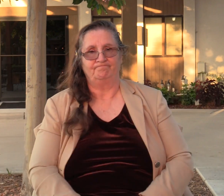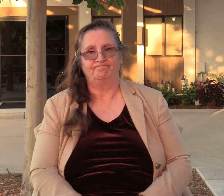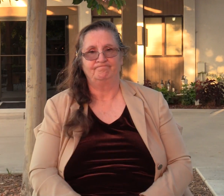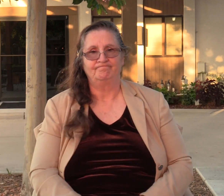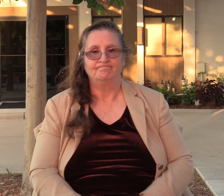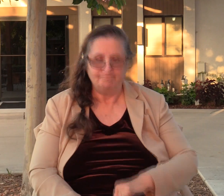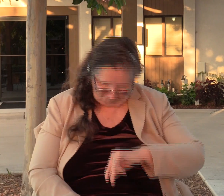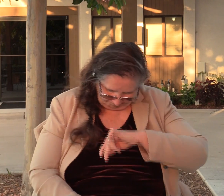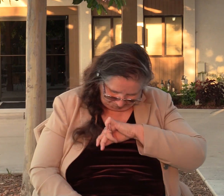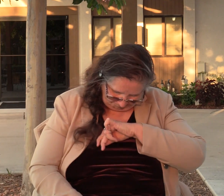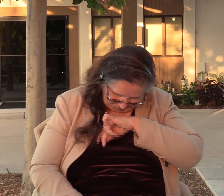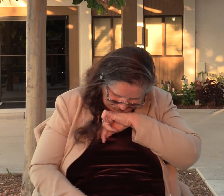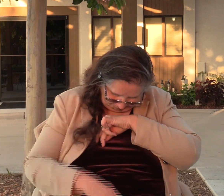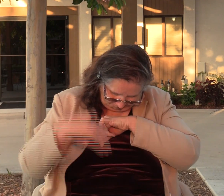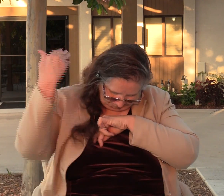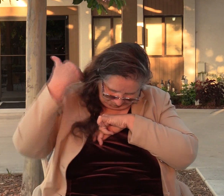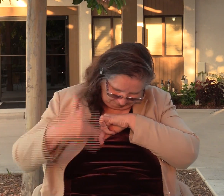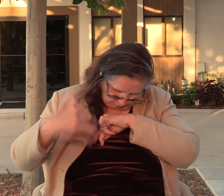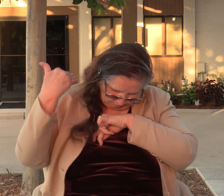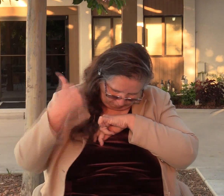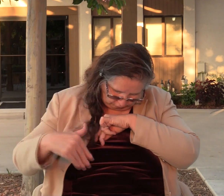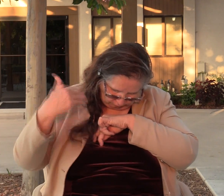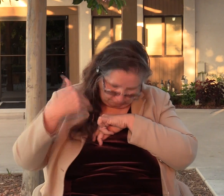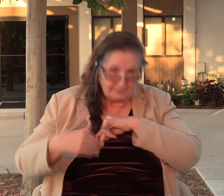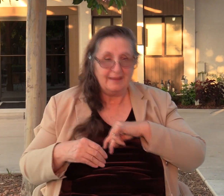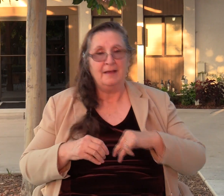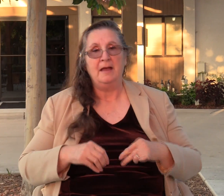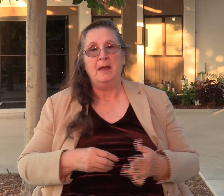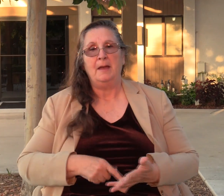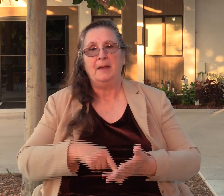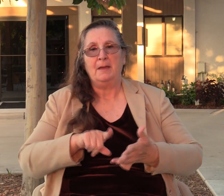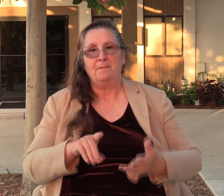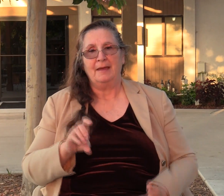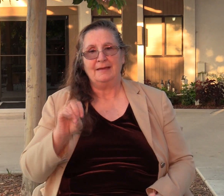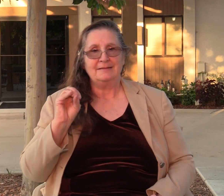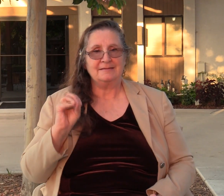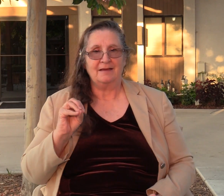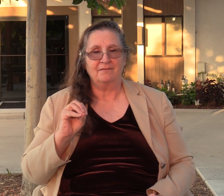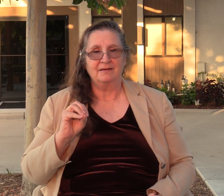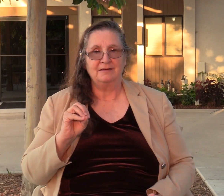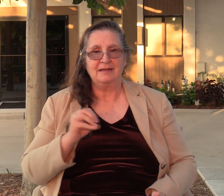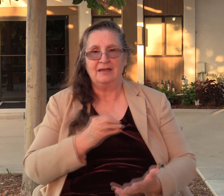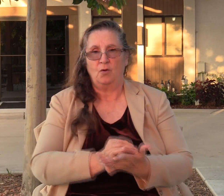Now, when you do the math, he paid 70 shekels, and well, he had 70 of Gideon's sons' heads cut off.